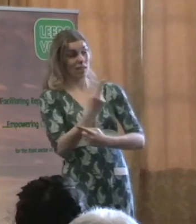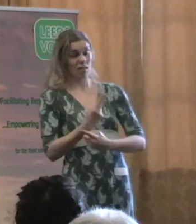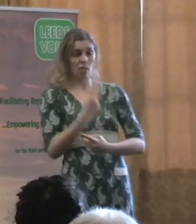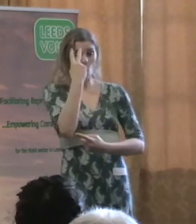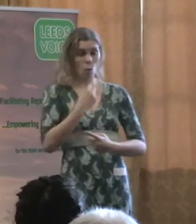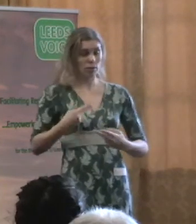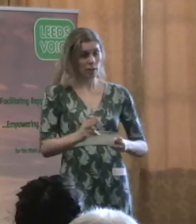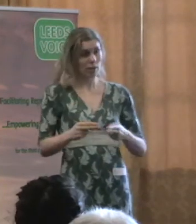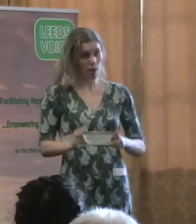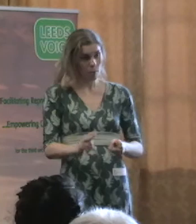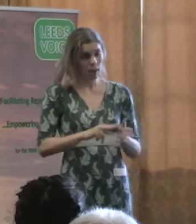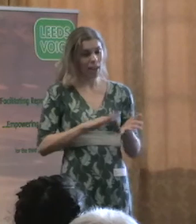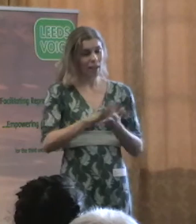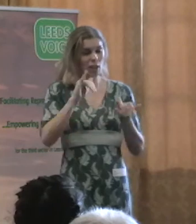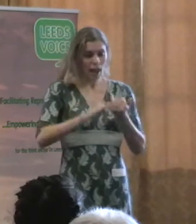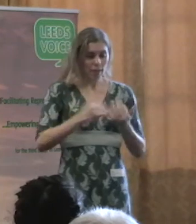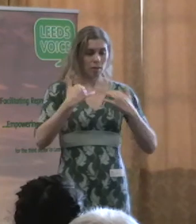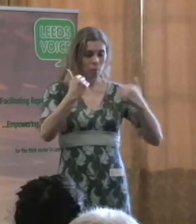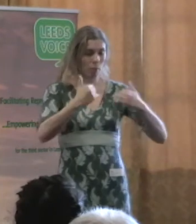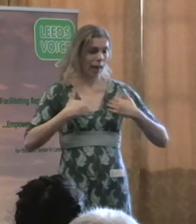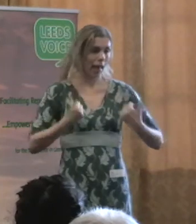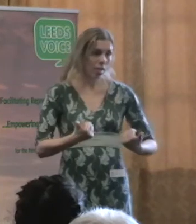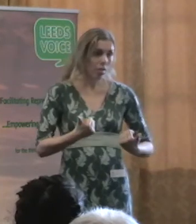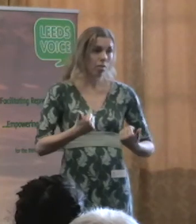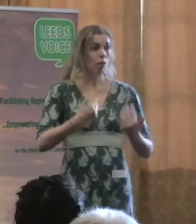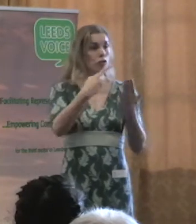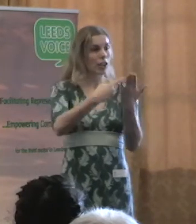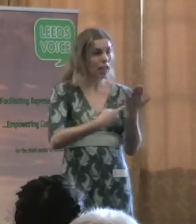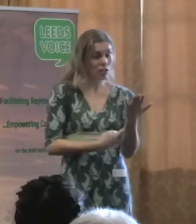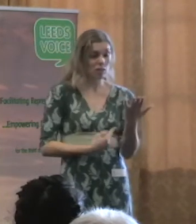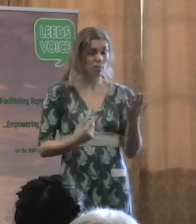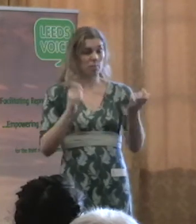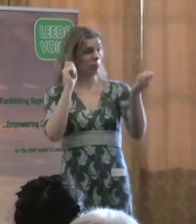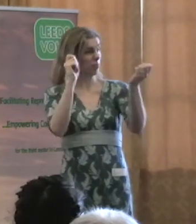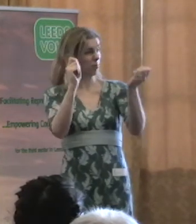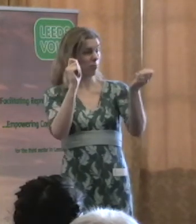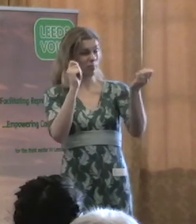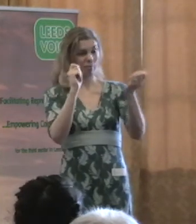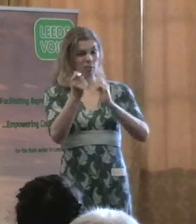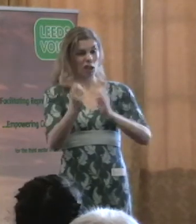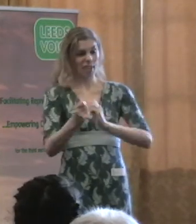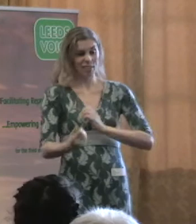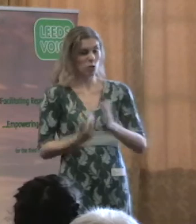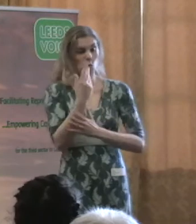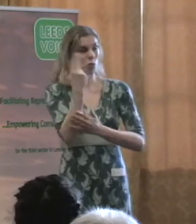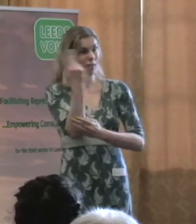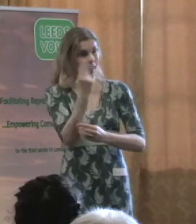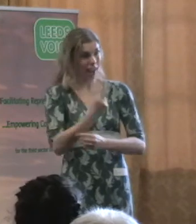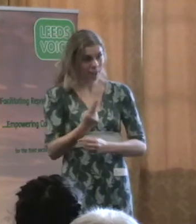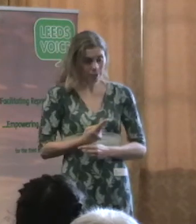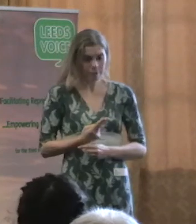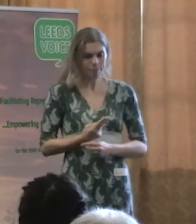both NHS and public health, and regulation. There is a focus on empowering